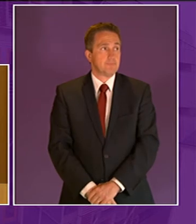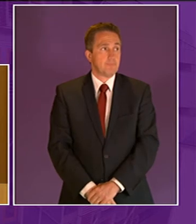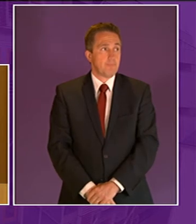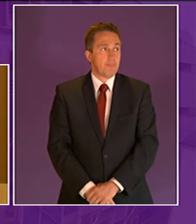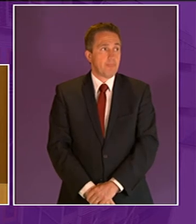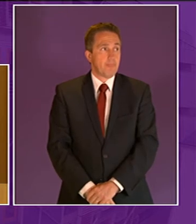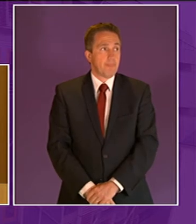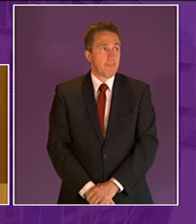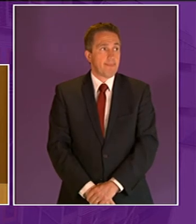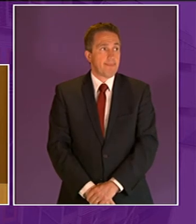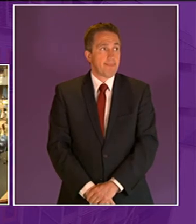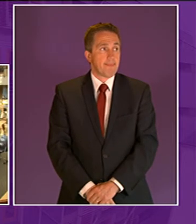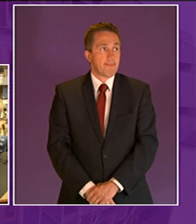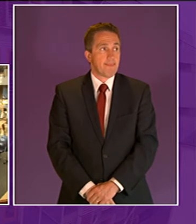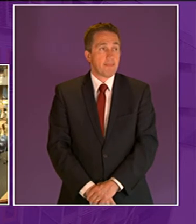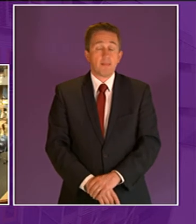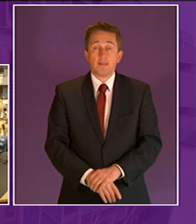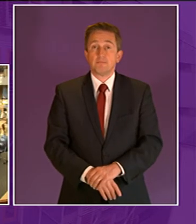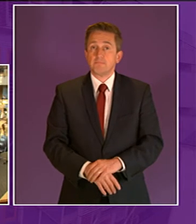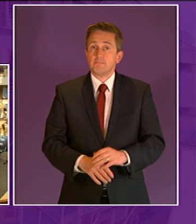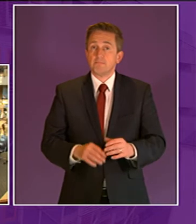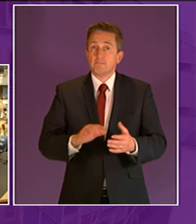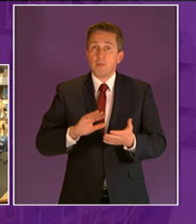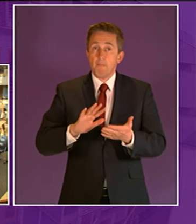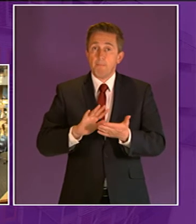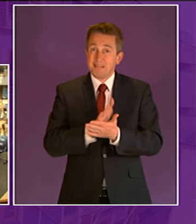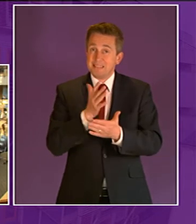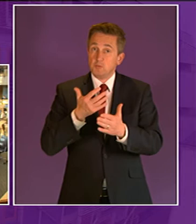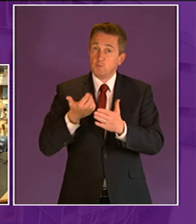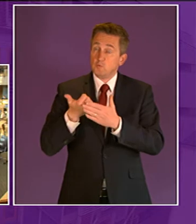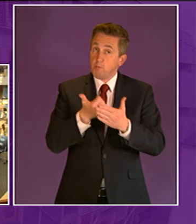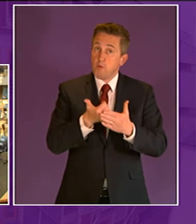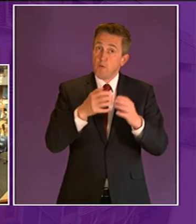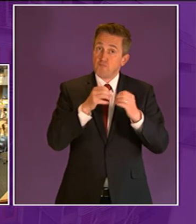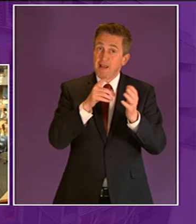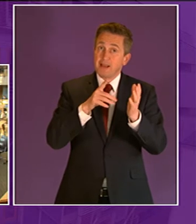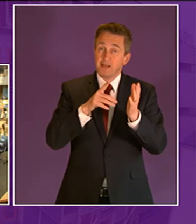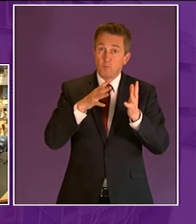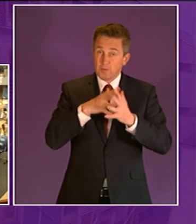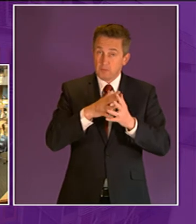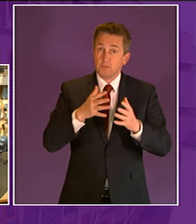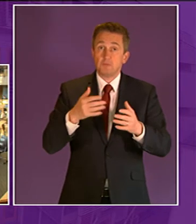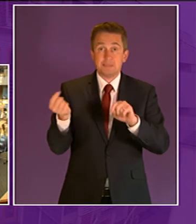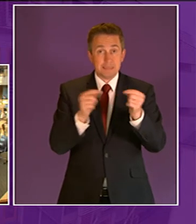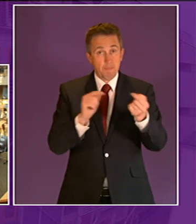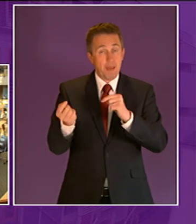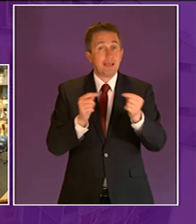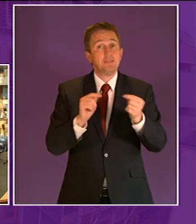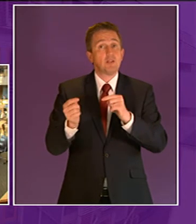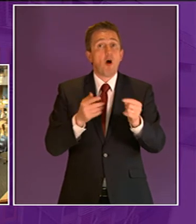i'm pleased to be able to support brian whittle's debate on the heritage environmental conservation charities contribution to outdoor